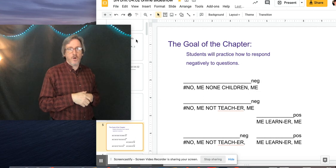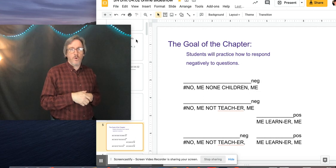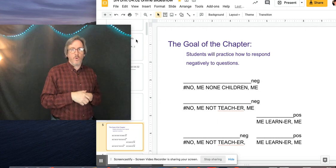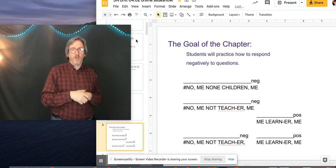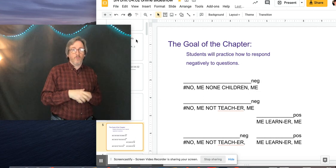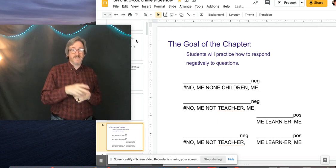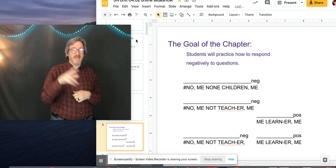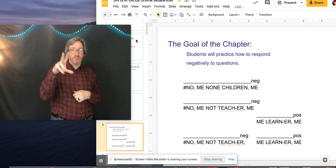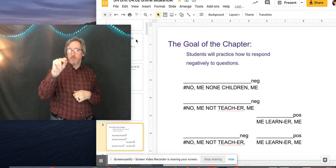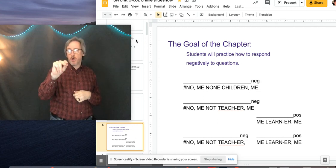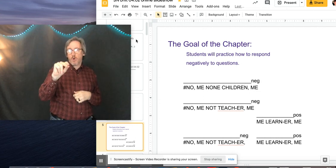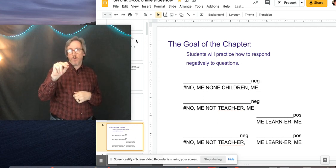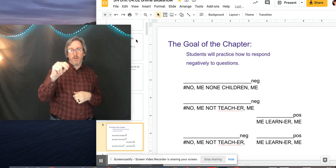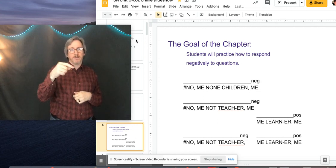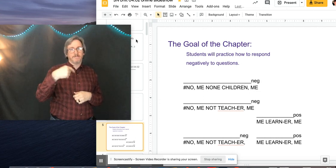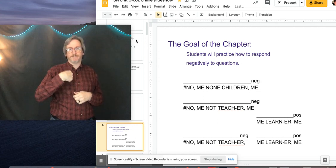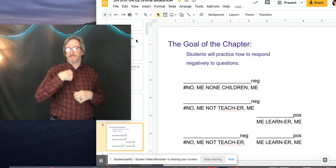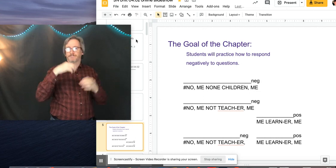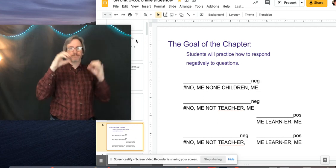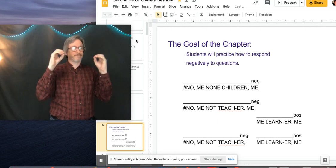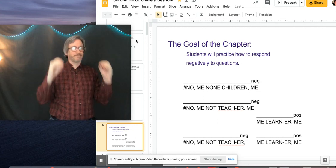So we said no.